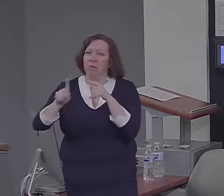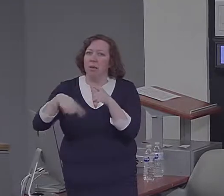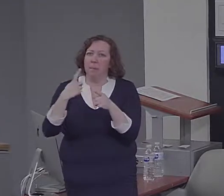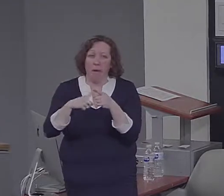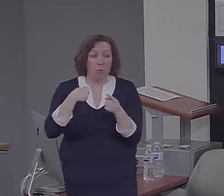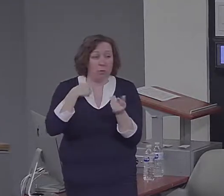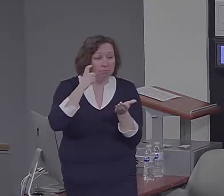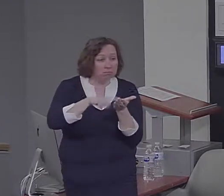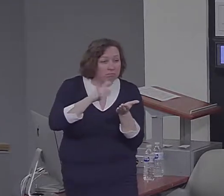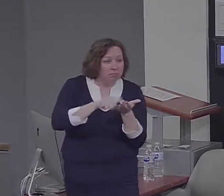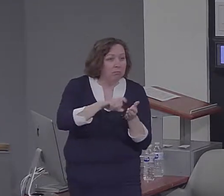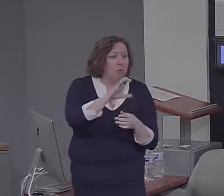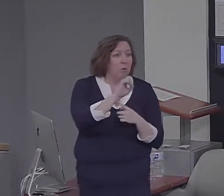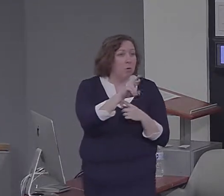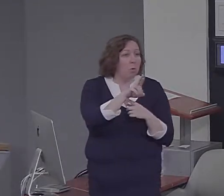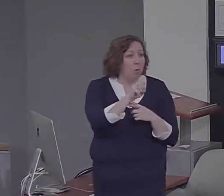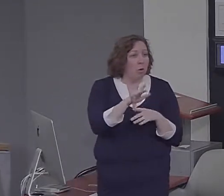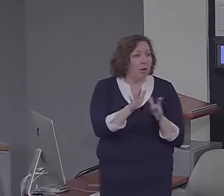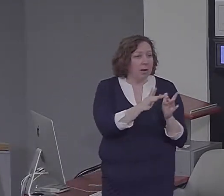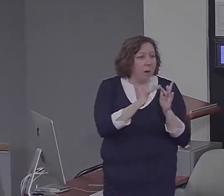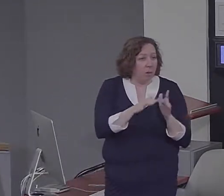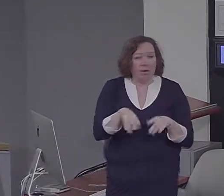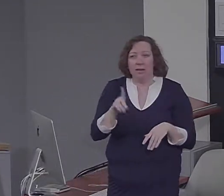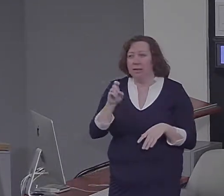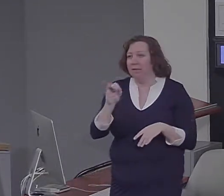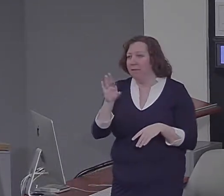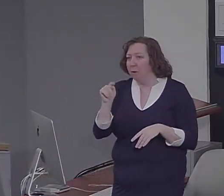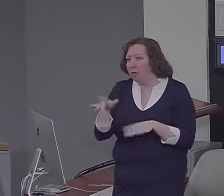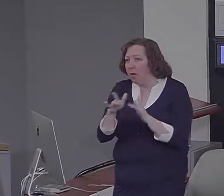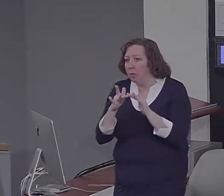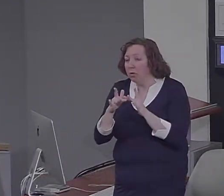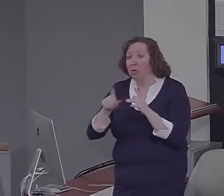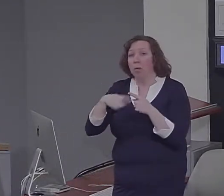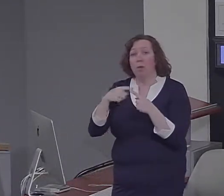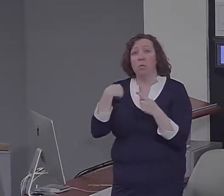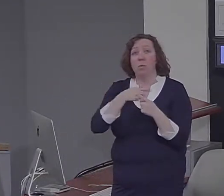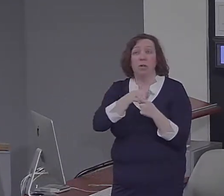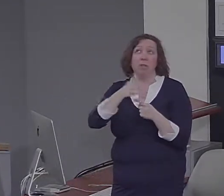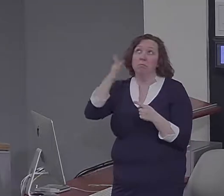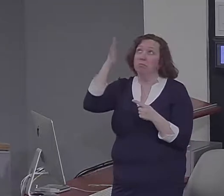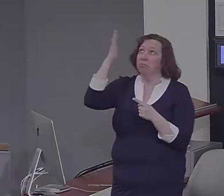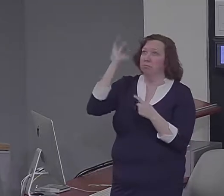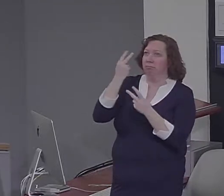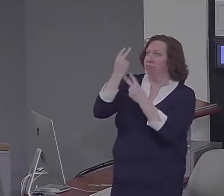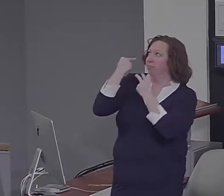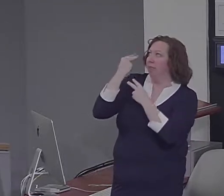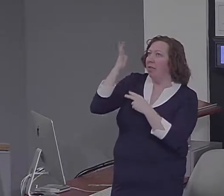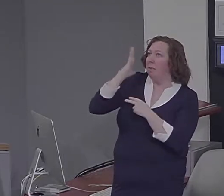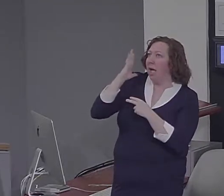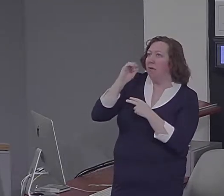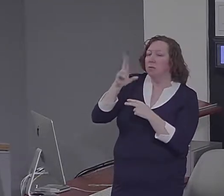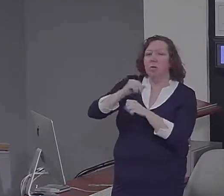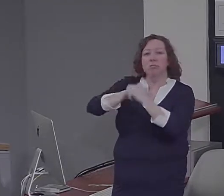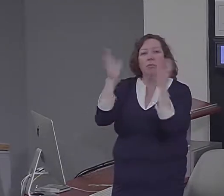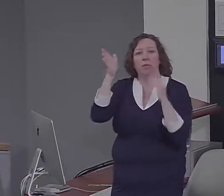that are similar when we remember the past, imagine the future. But we can't really draw a direct inference that